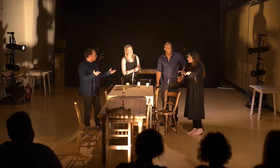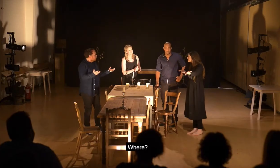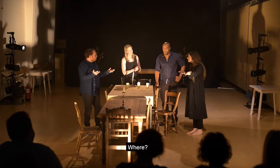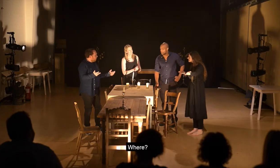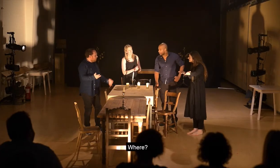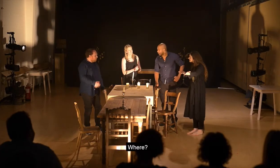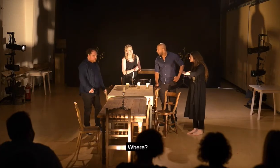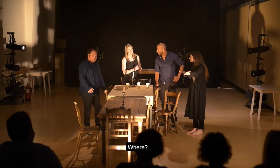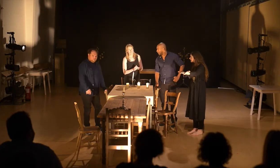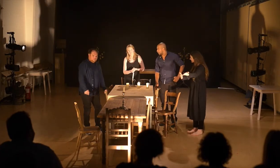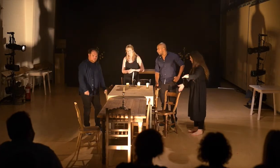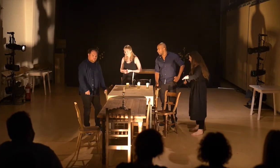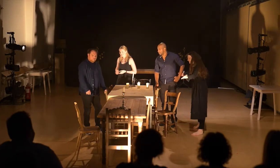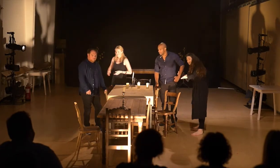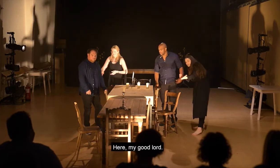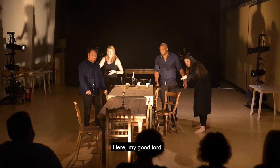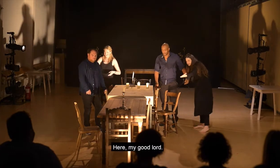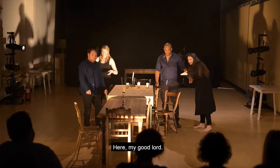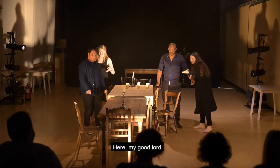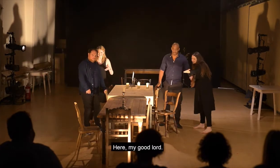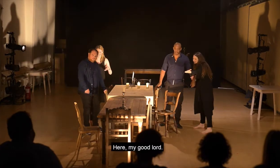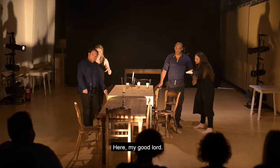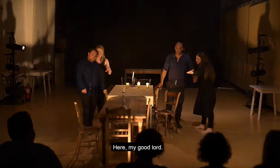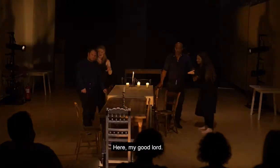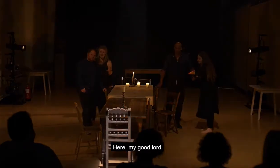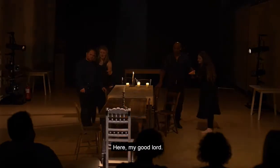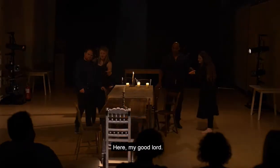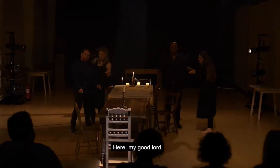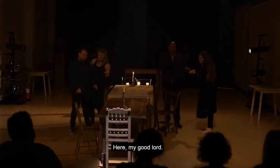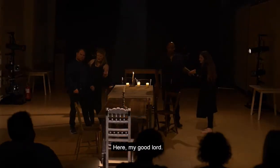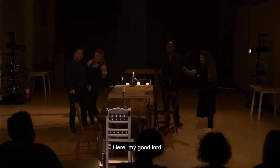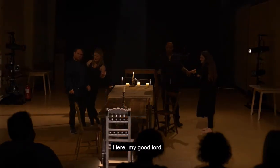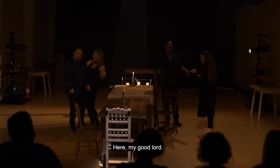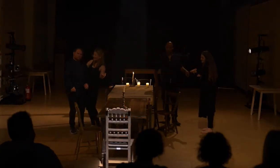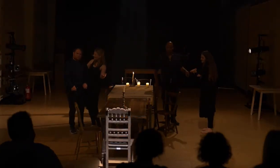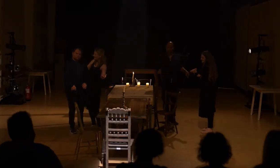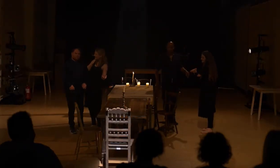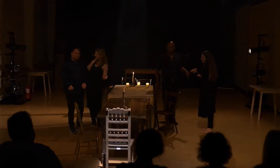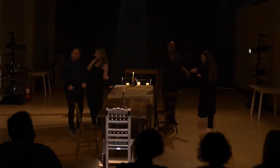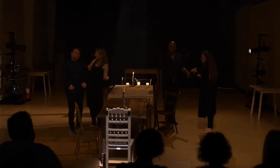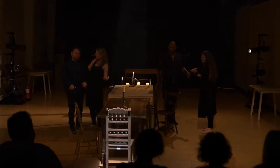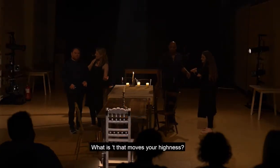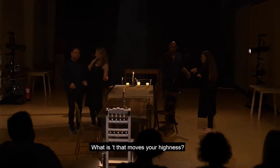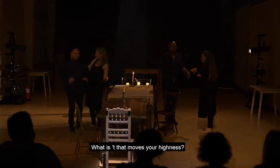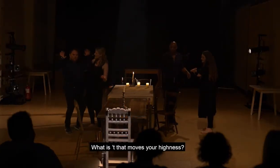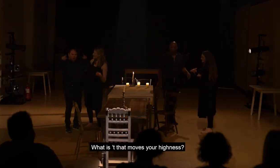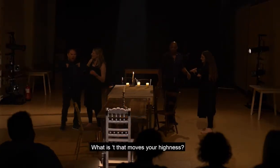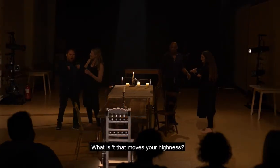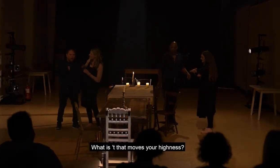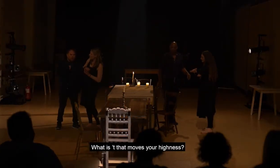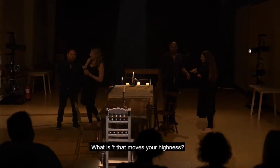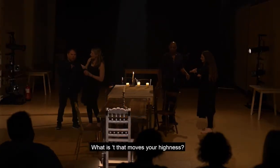Where? Here. My good lord. Just sit down here, your highness.